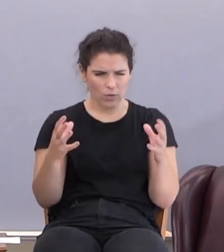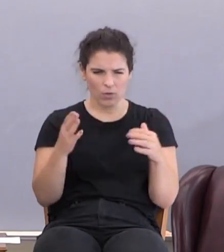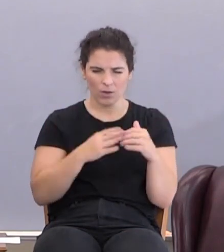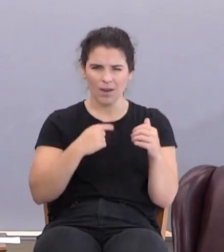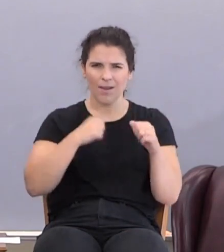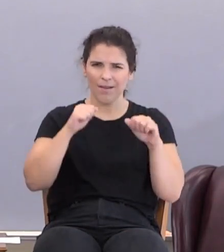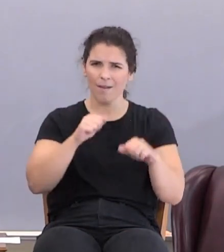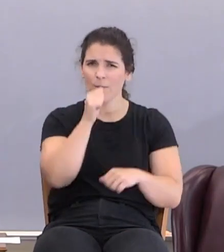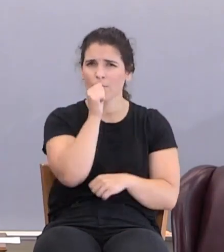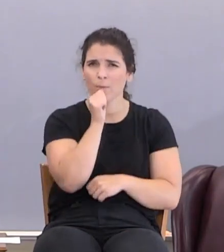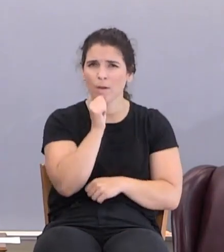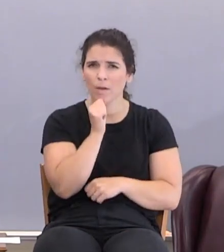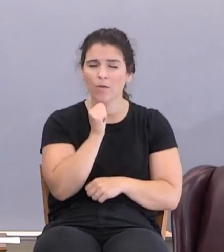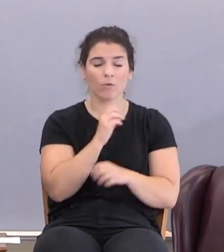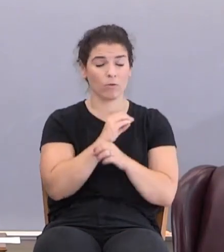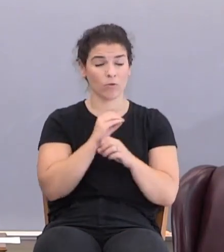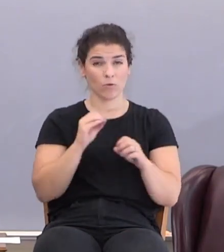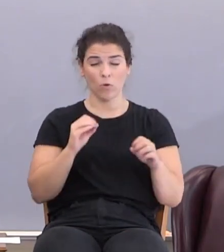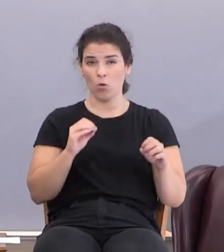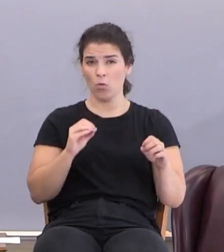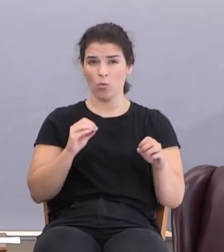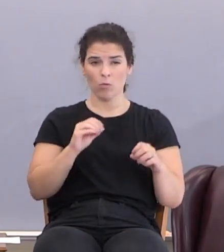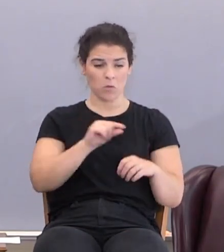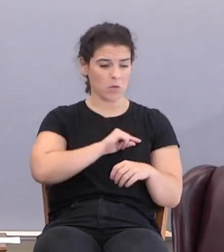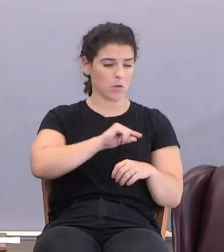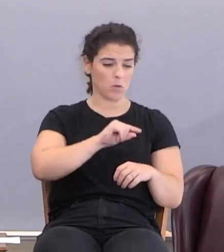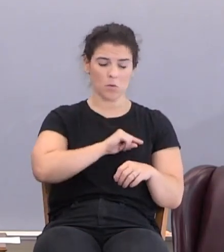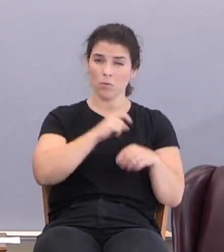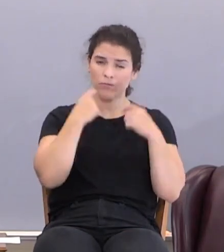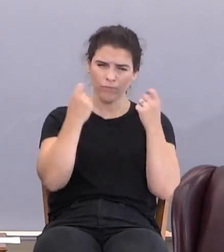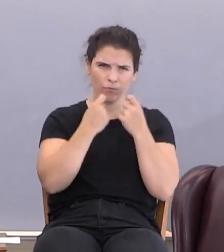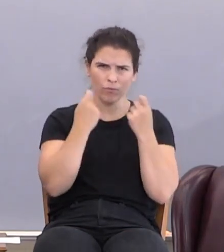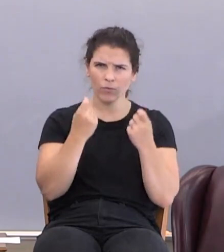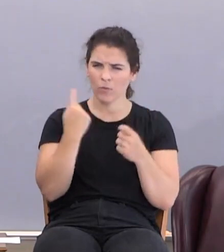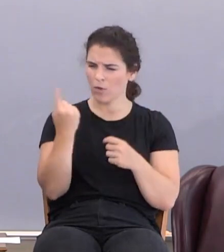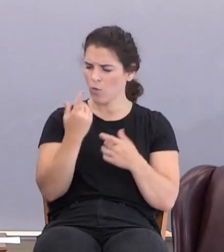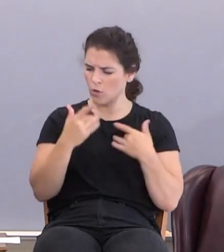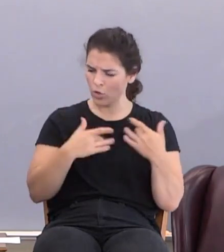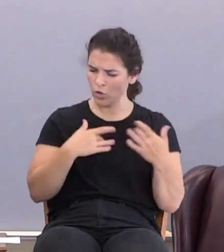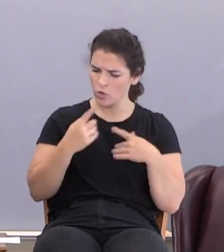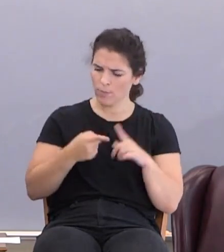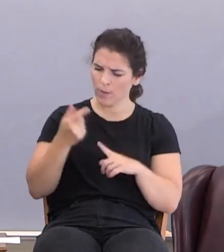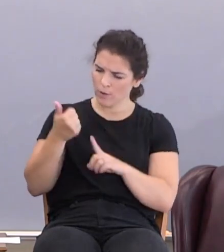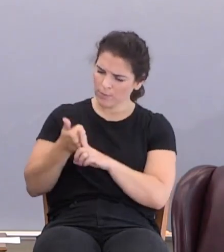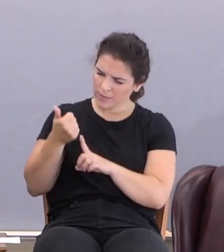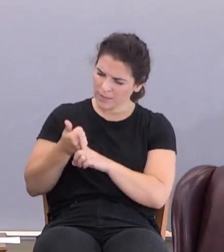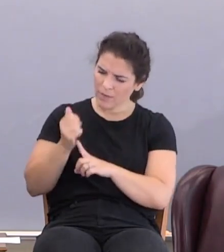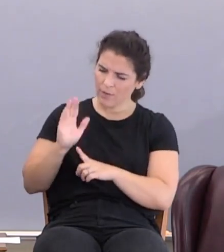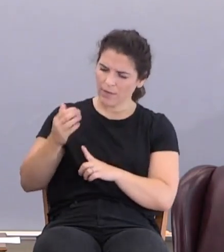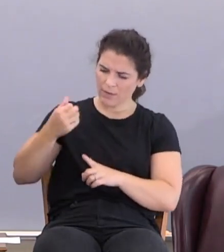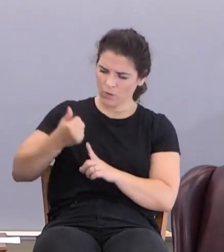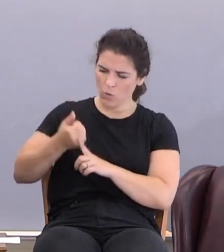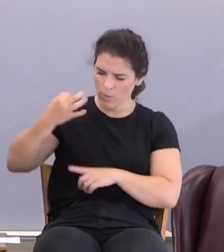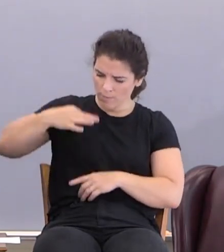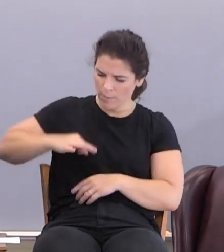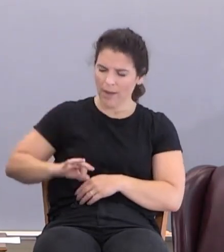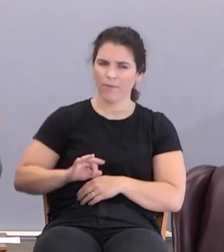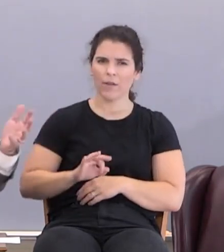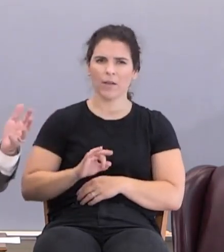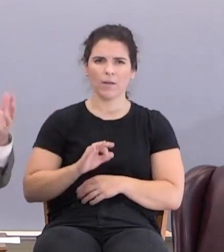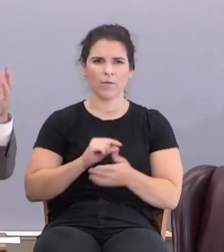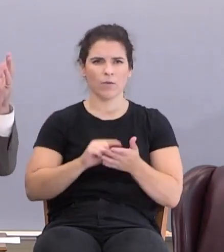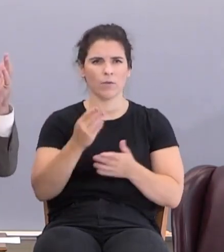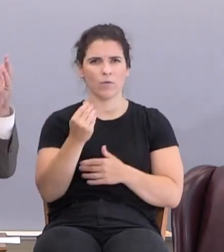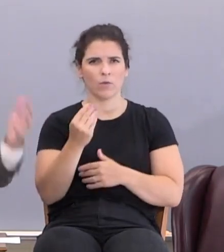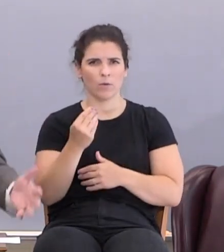He still doesn't have any conviction of sin. Only concern he has is about himself and his own benefit. Verse 14,